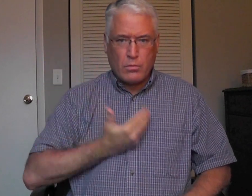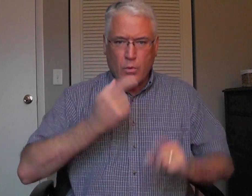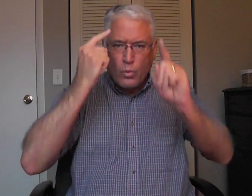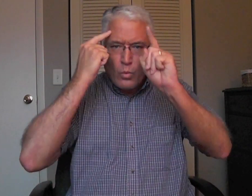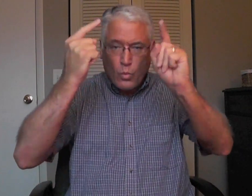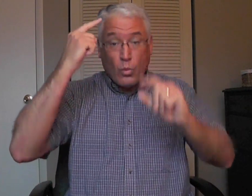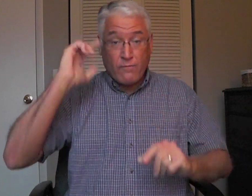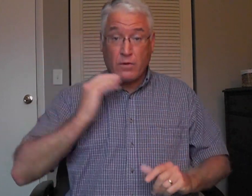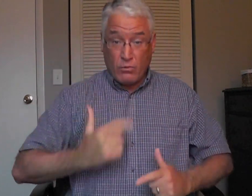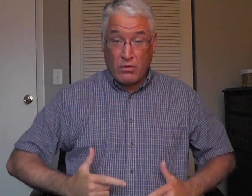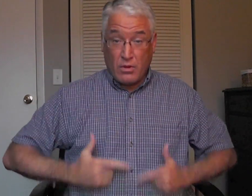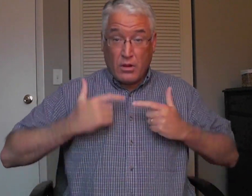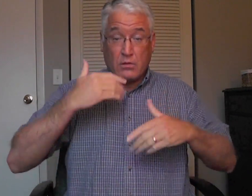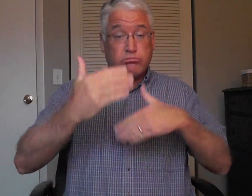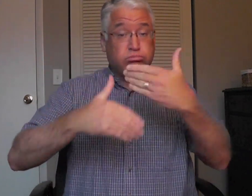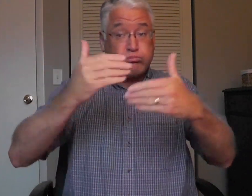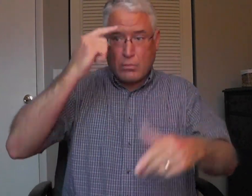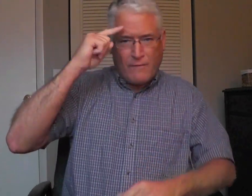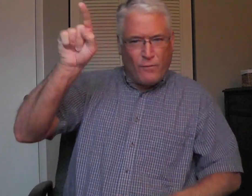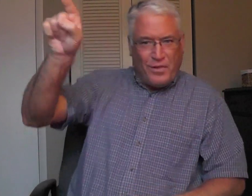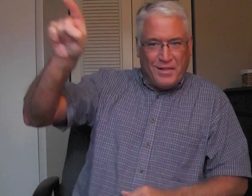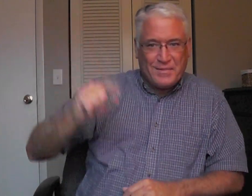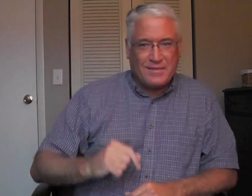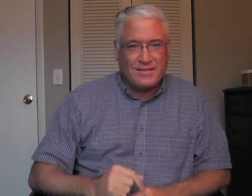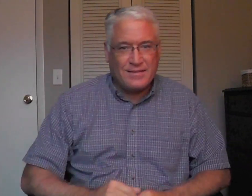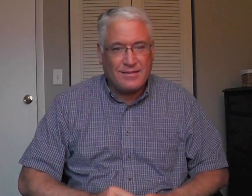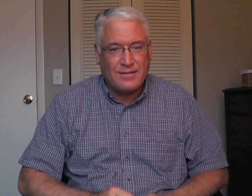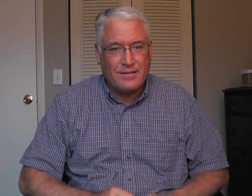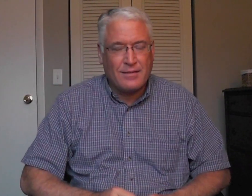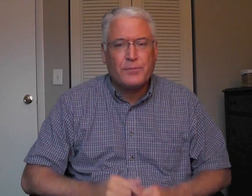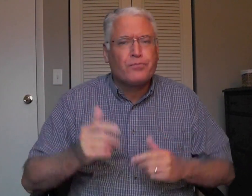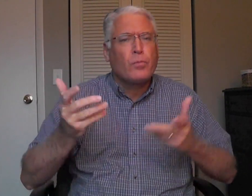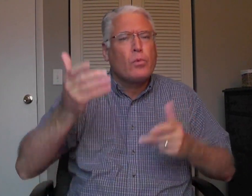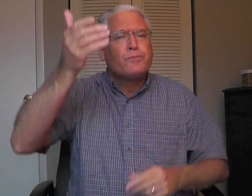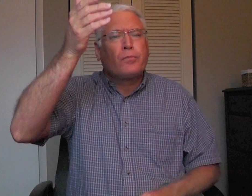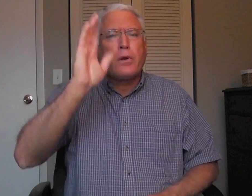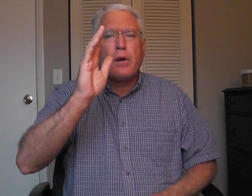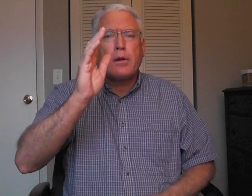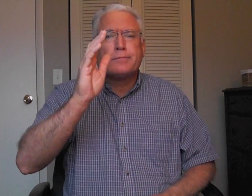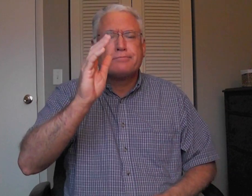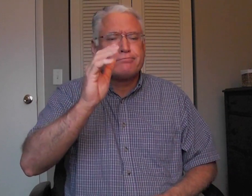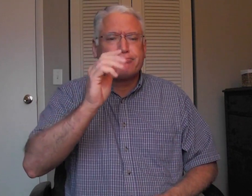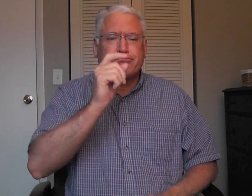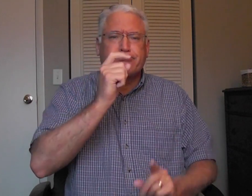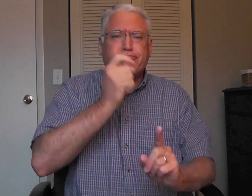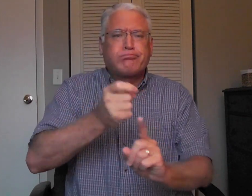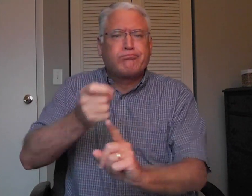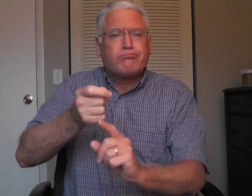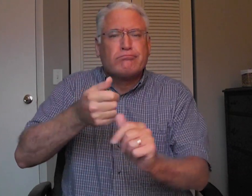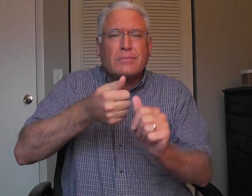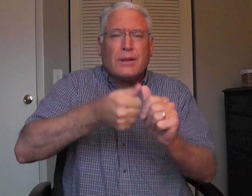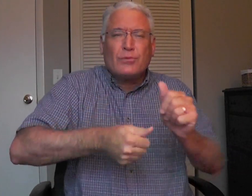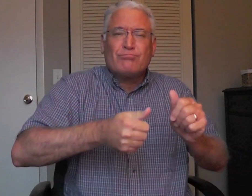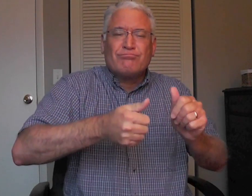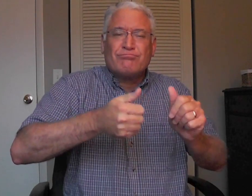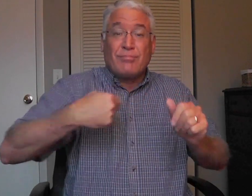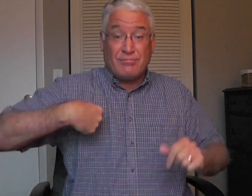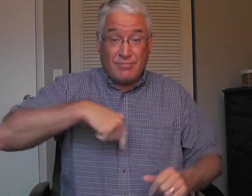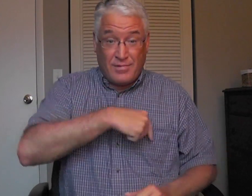right goal for the Christian life is God. God. He bestows on every